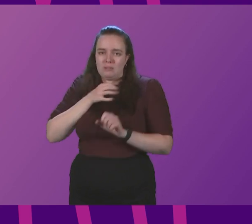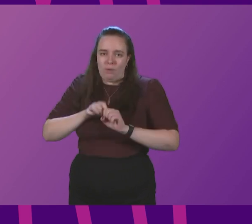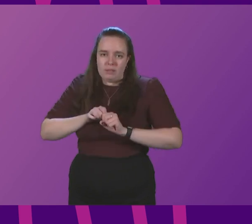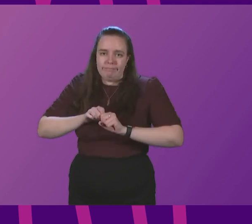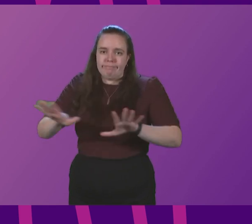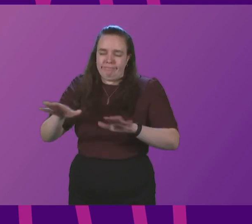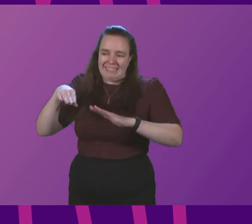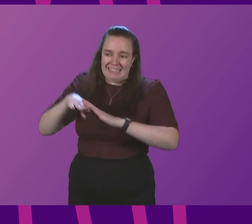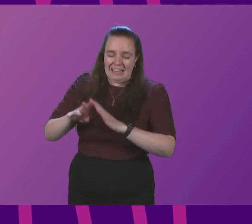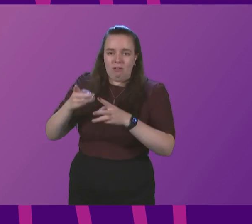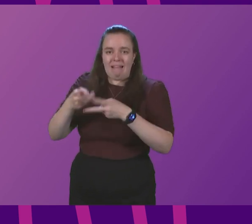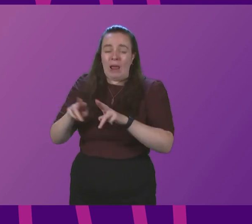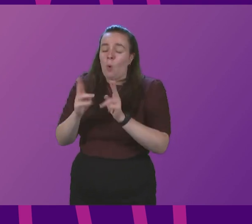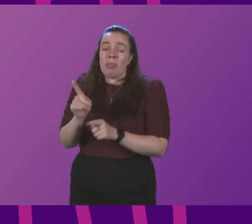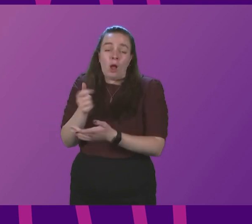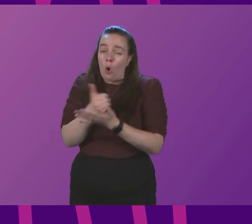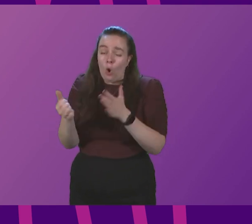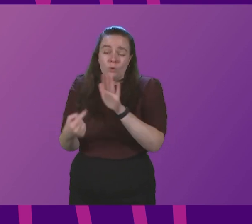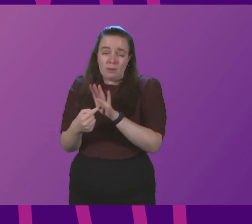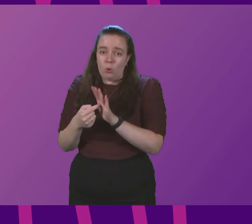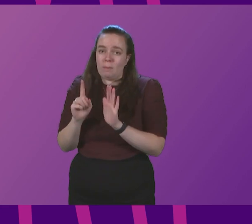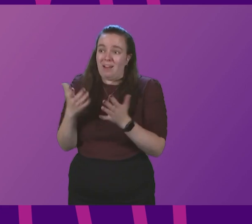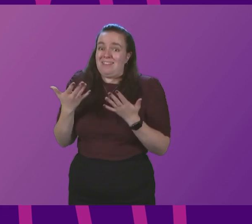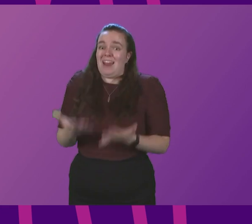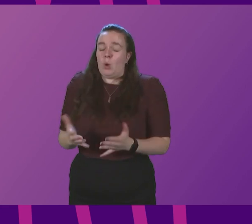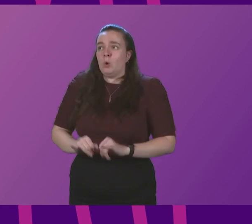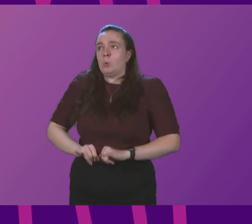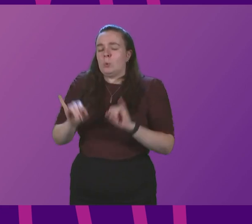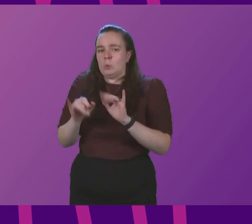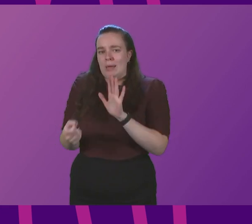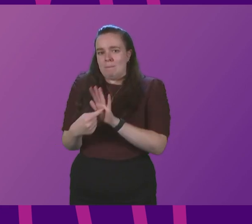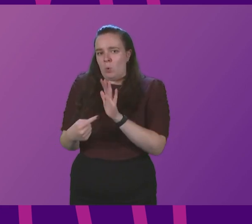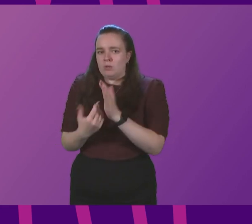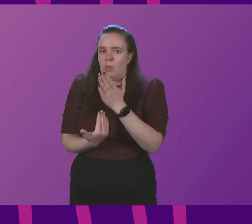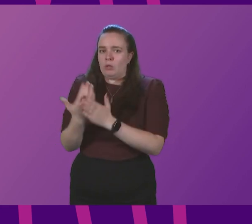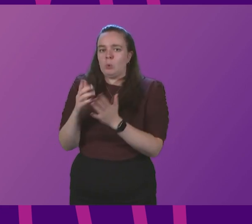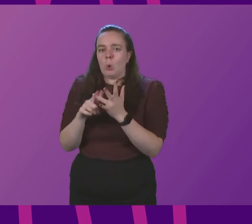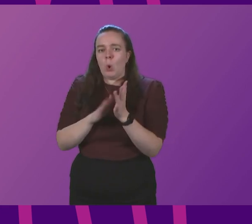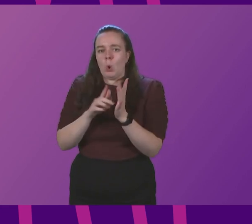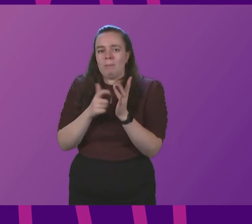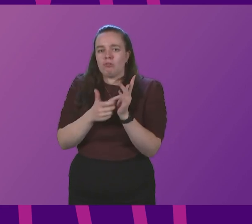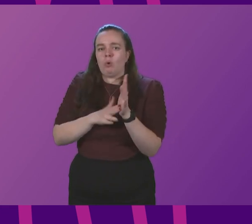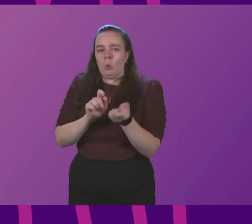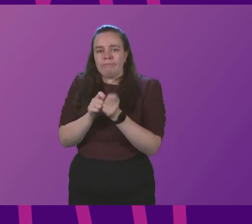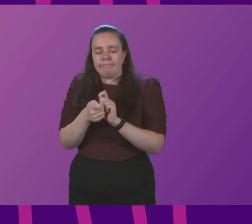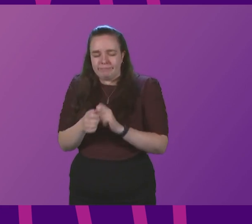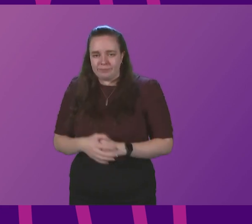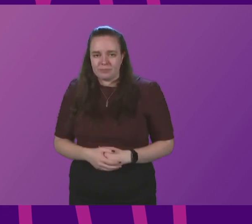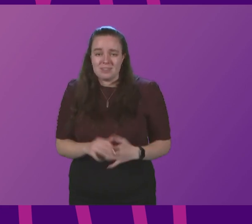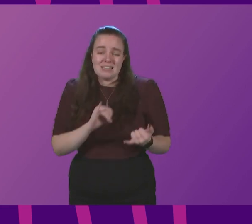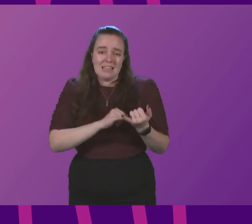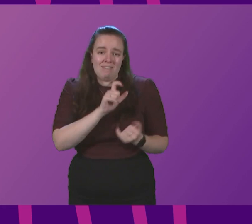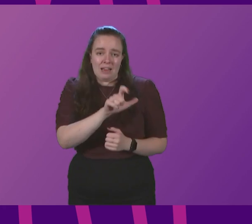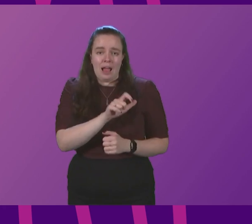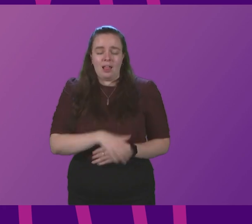into care homes, and that's always been important, but it is particularly important in the face of the Omicron variant. Stephanie Callaghan to be